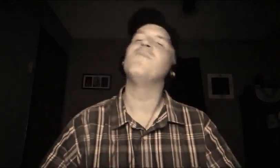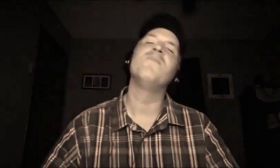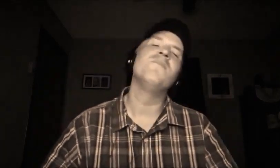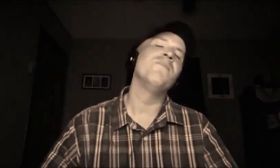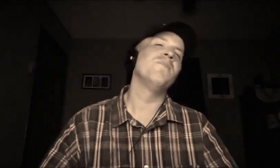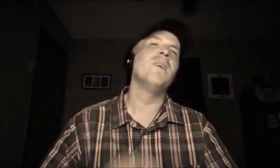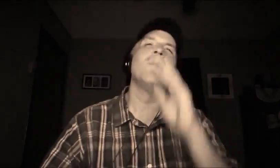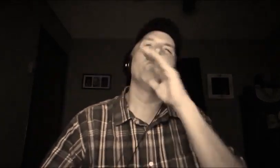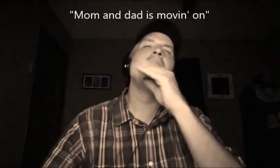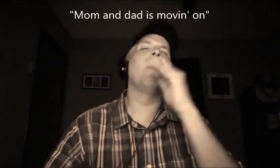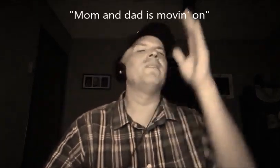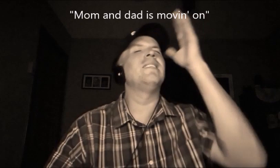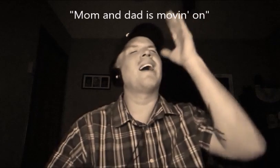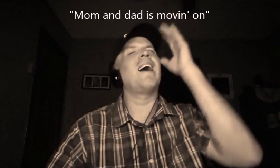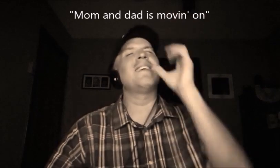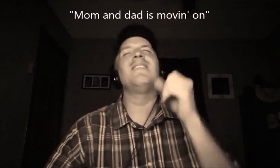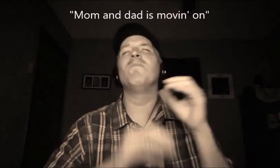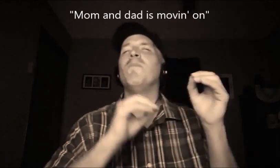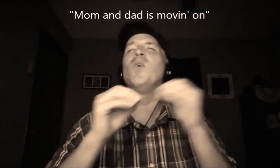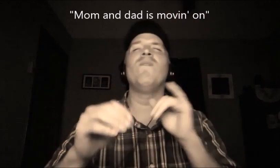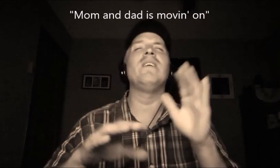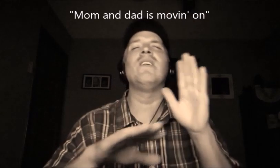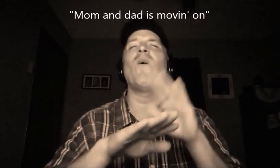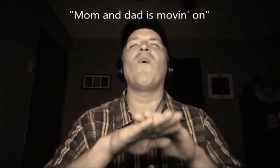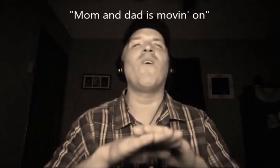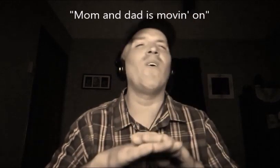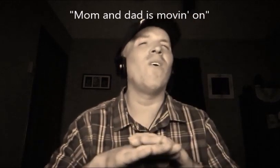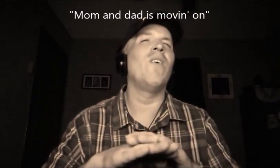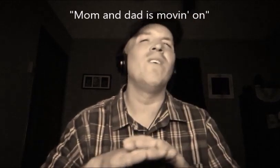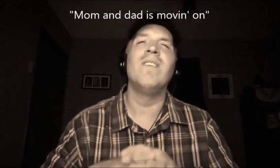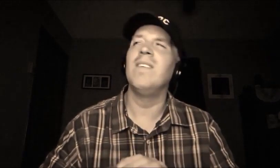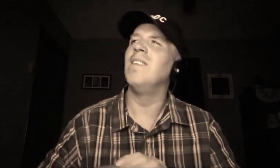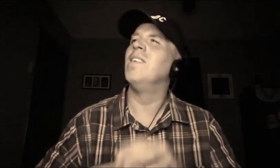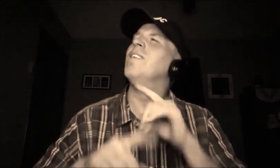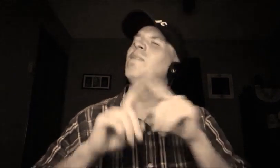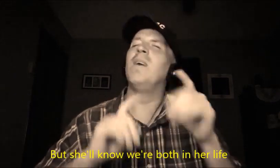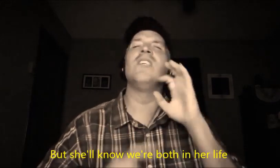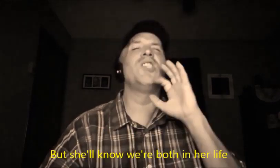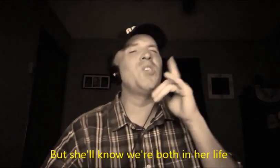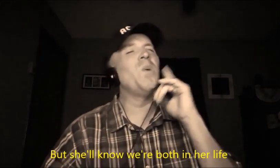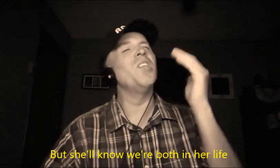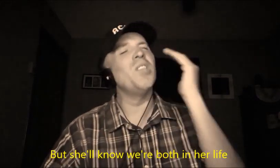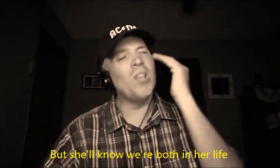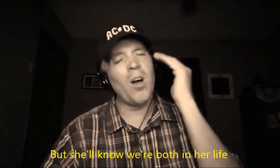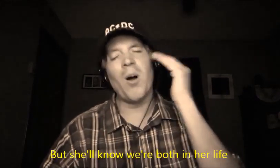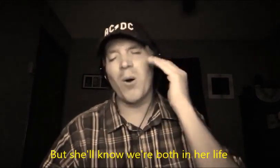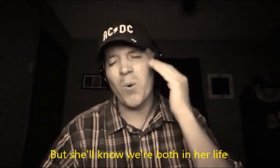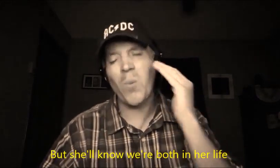Mom and daddy's moving on But she'll know